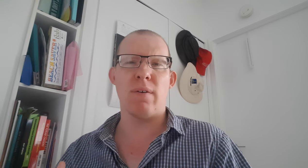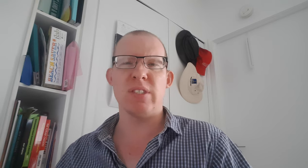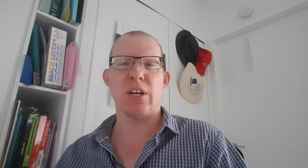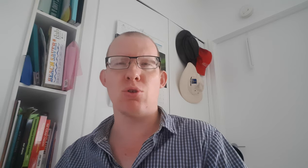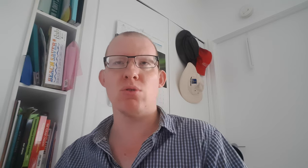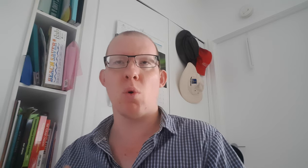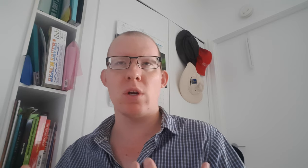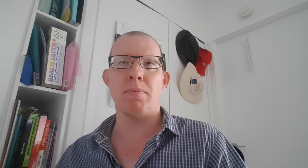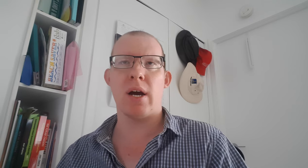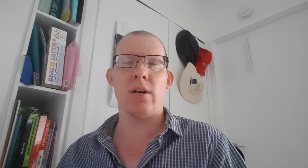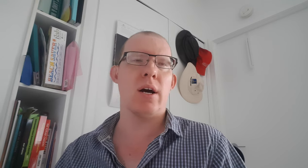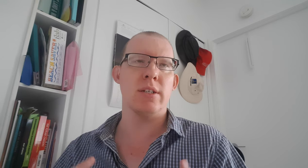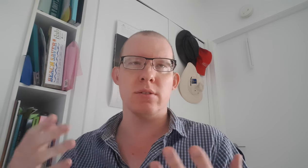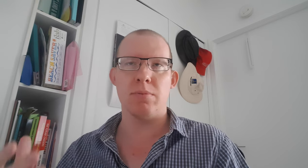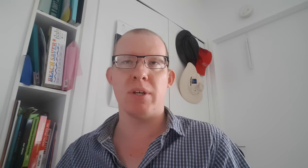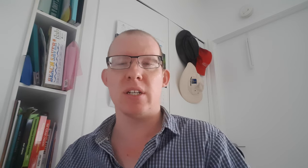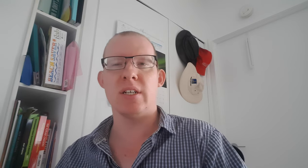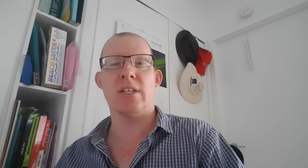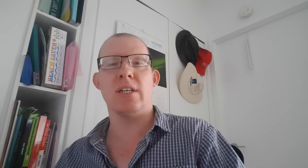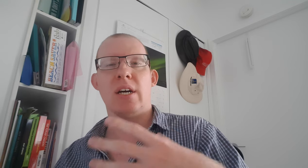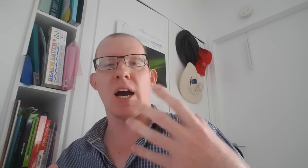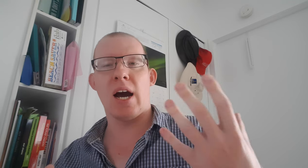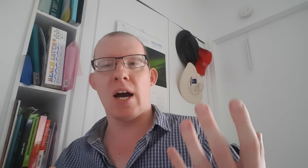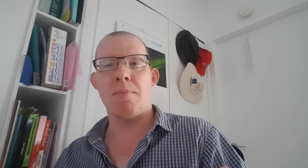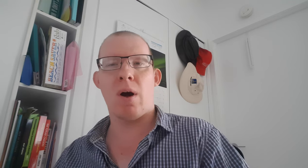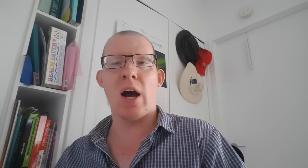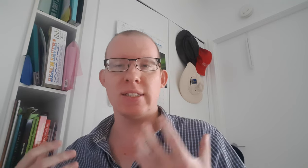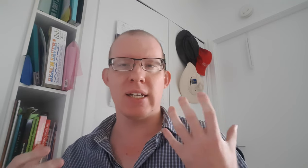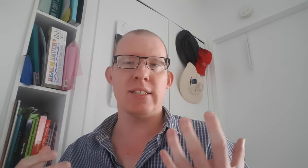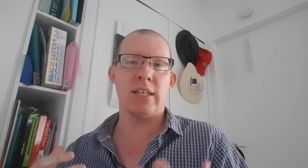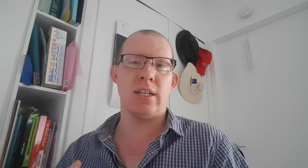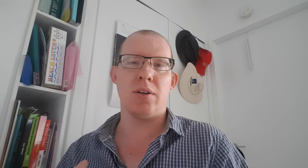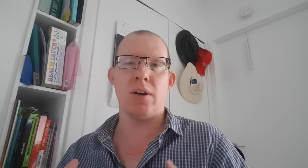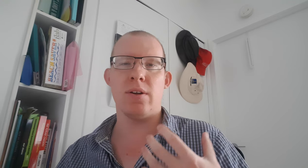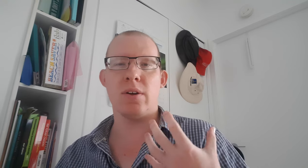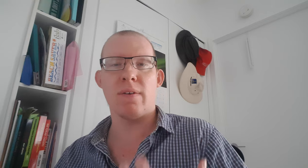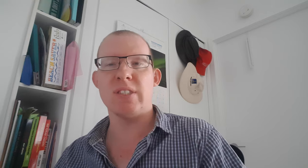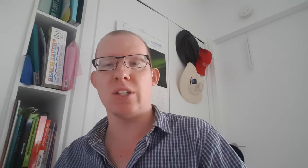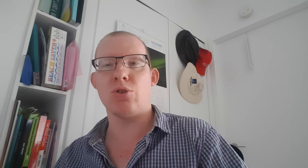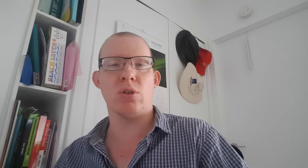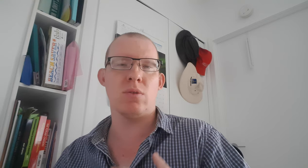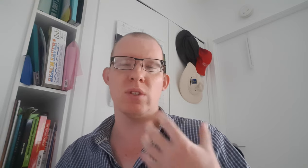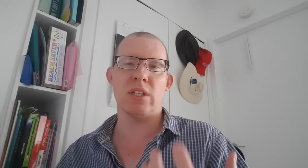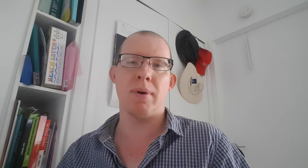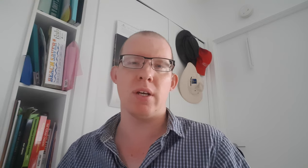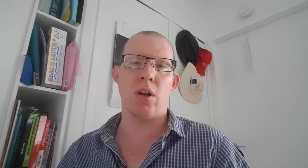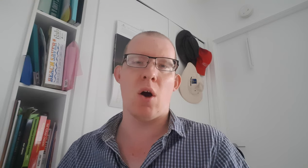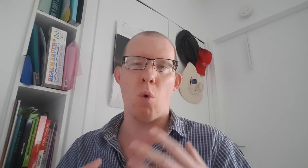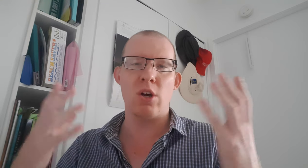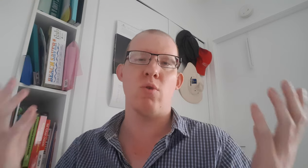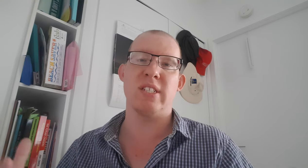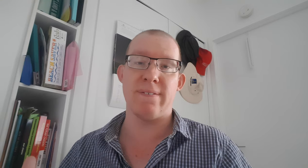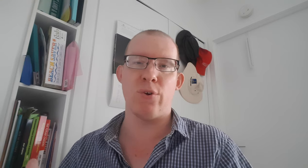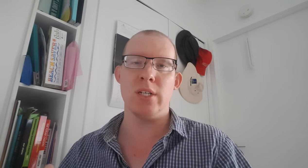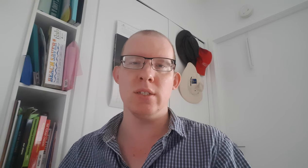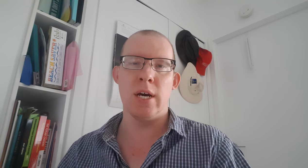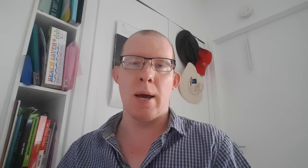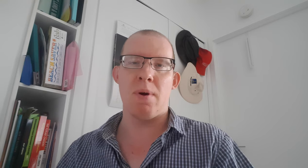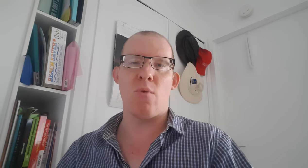conversation talking about like a particular identity in the conversation with somebody like why you are different when